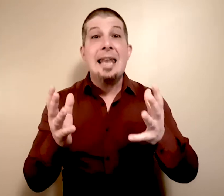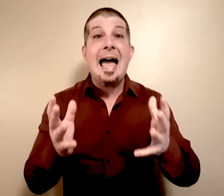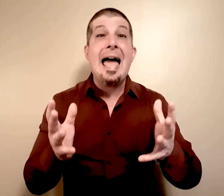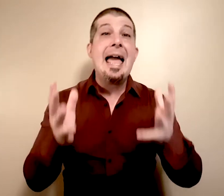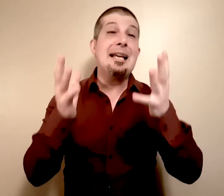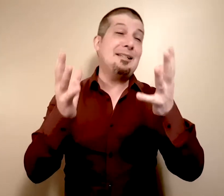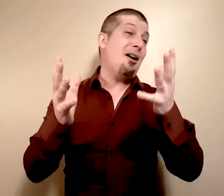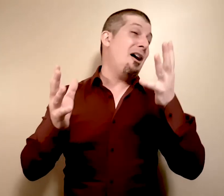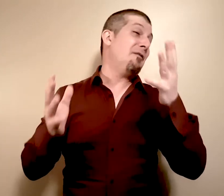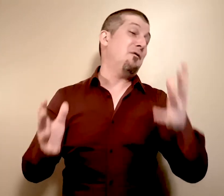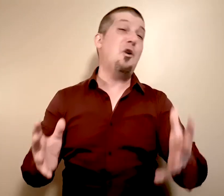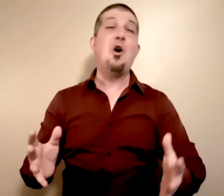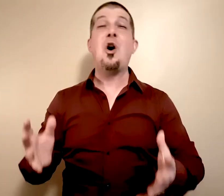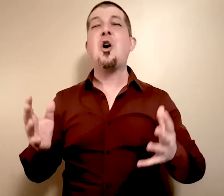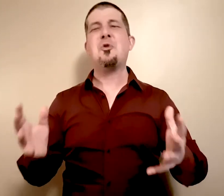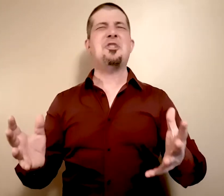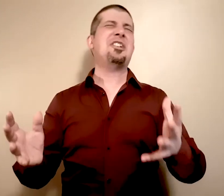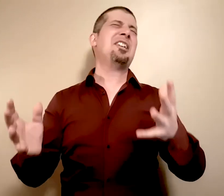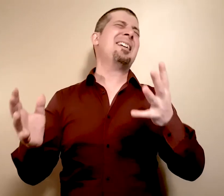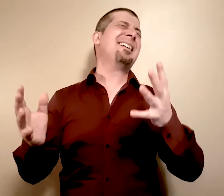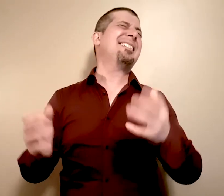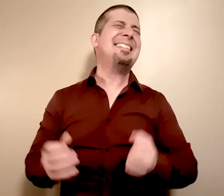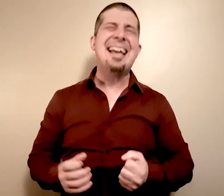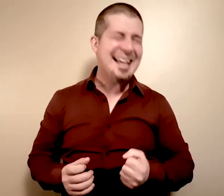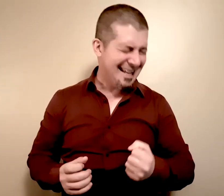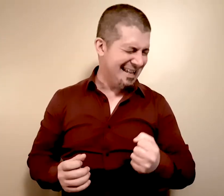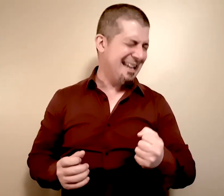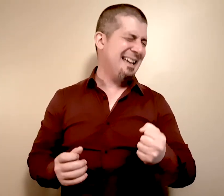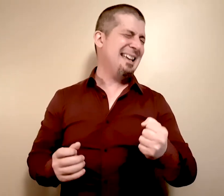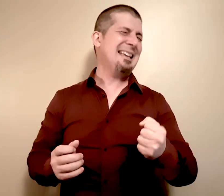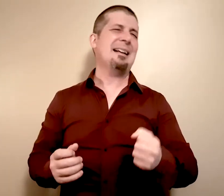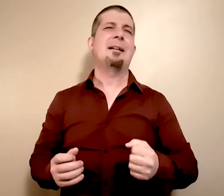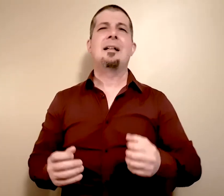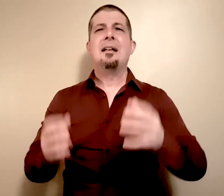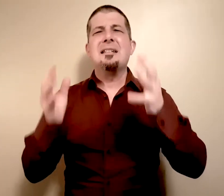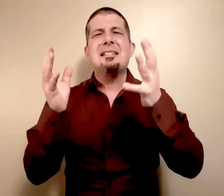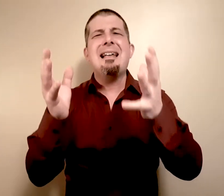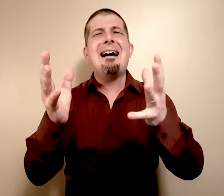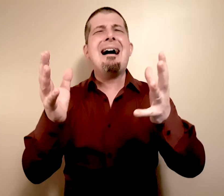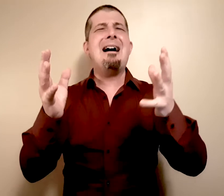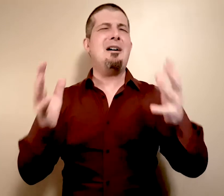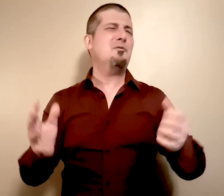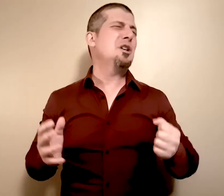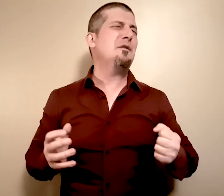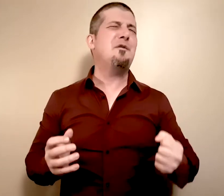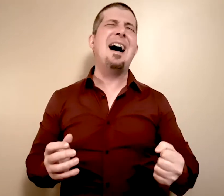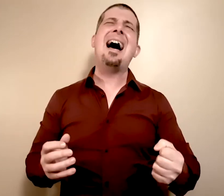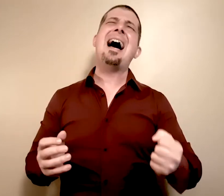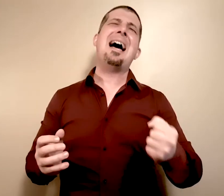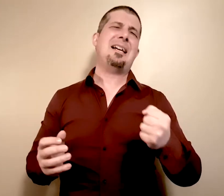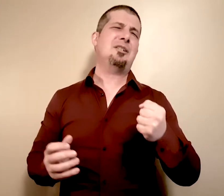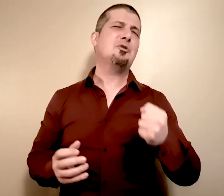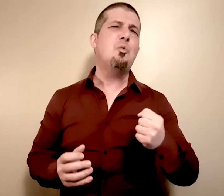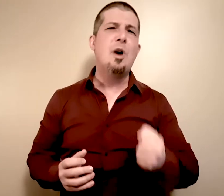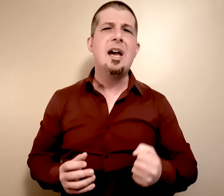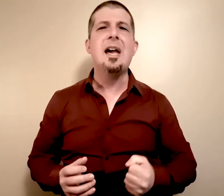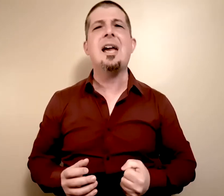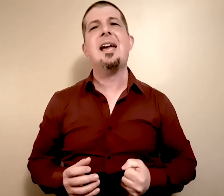thank God for each day. day. His love will find a way.